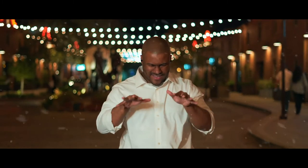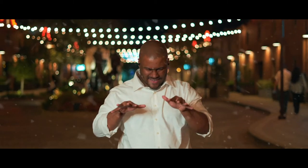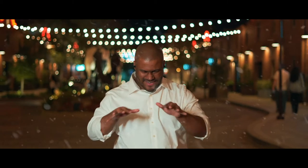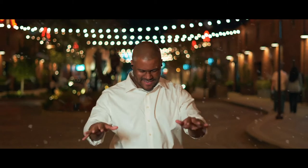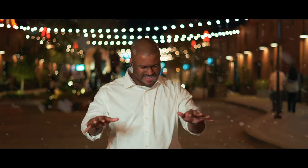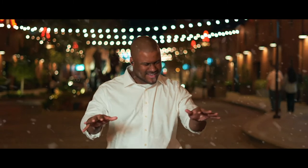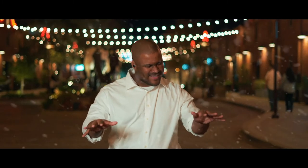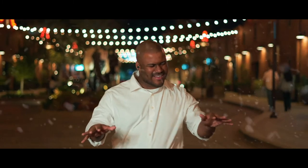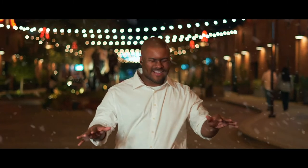to Him